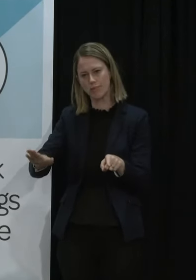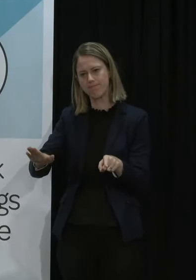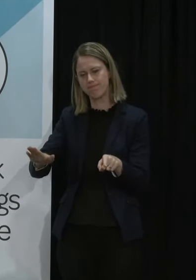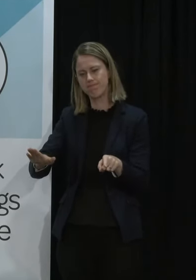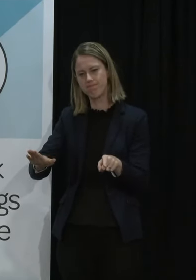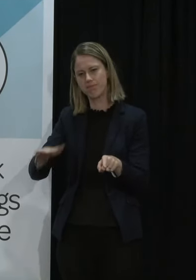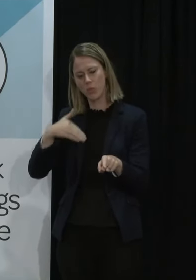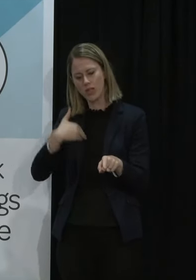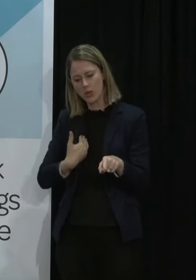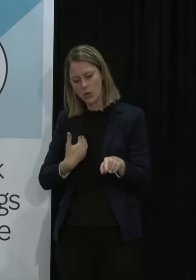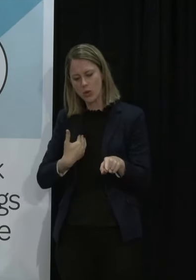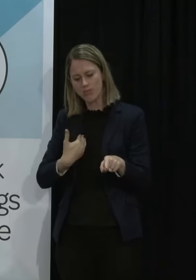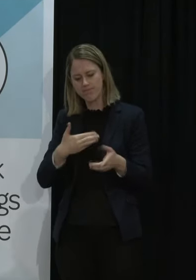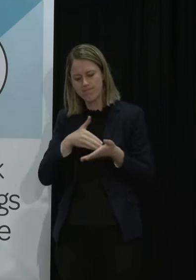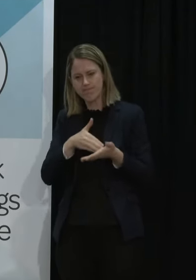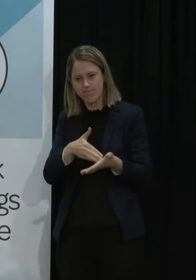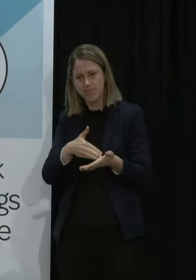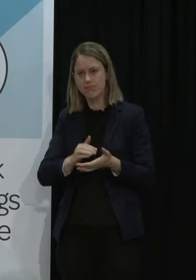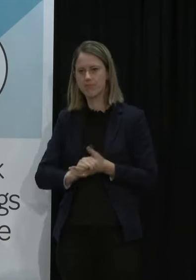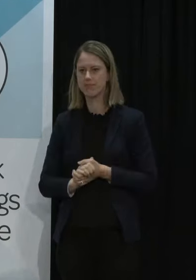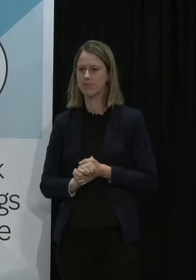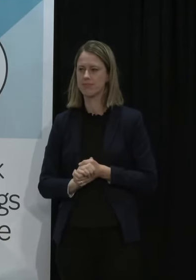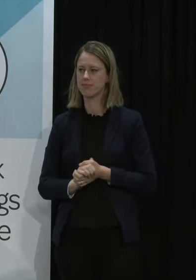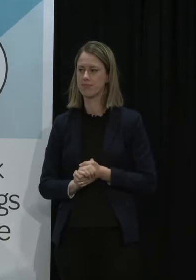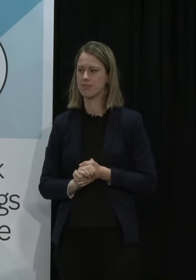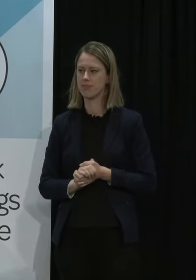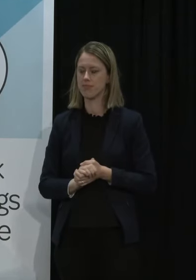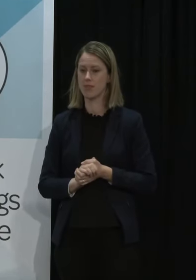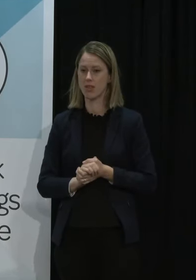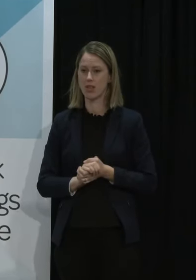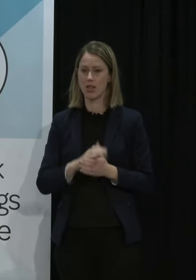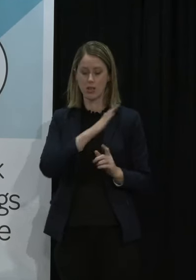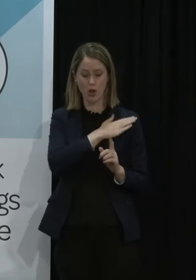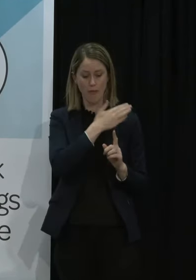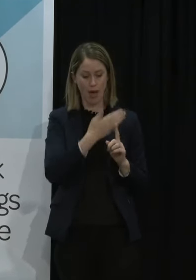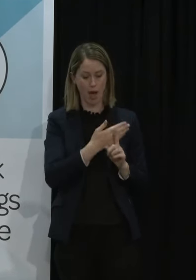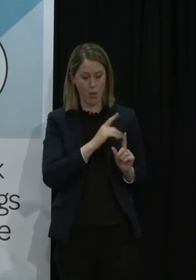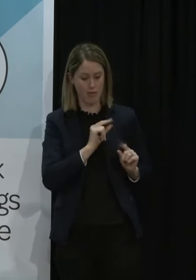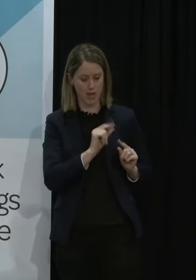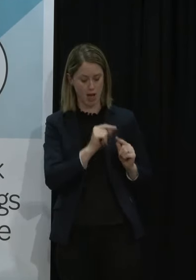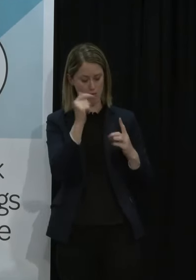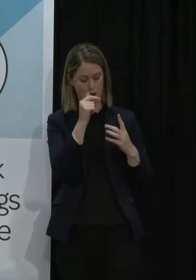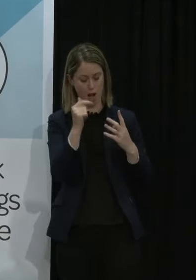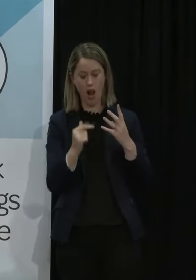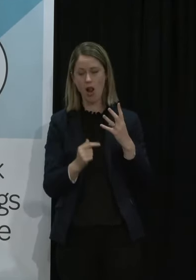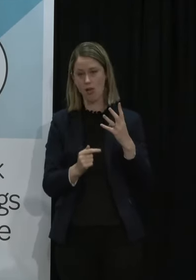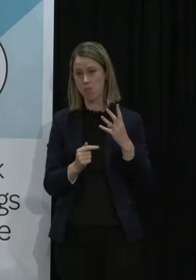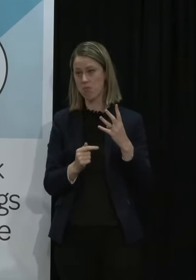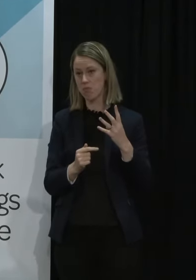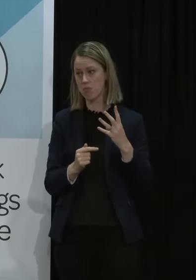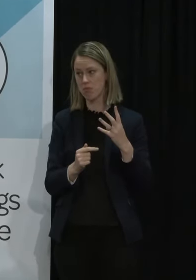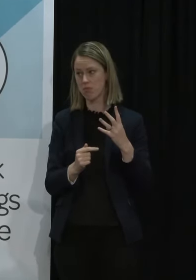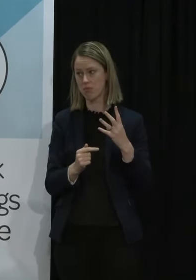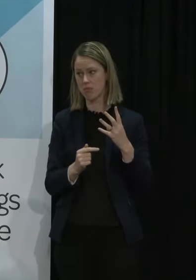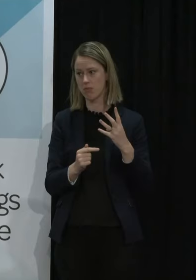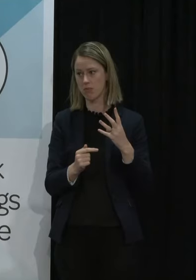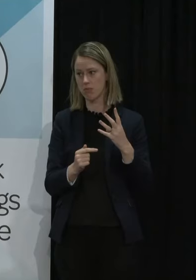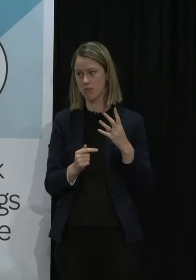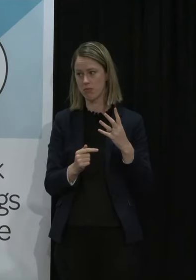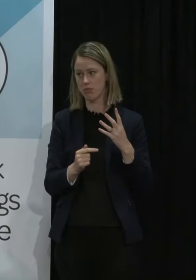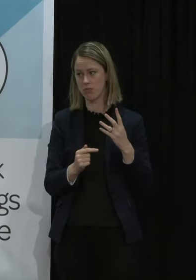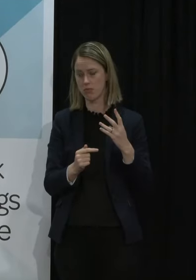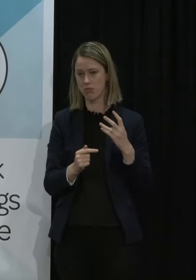need to reach One thing we do know that is the measures that we've taken so far do have a disproportionate impact